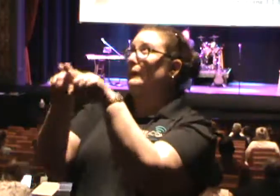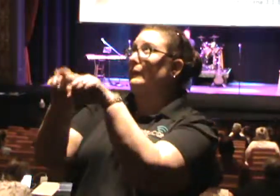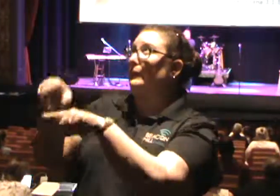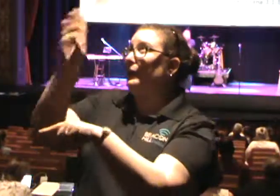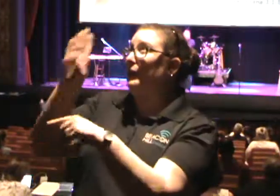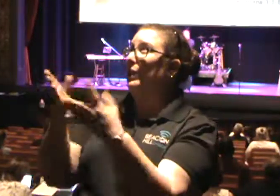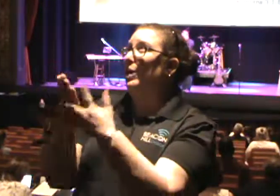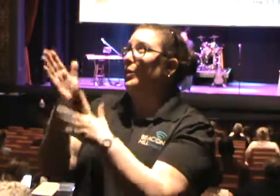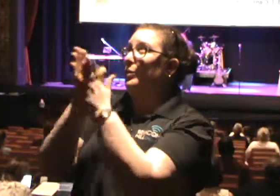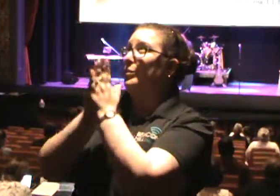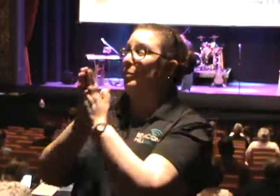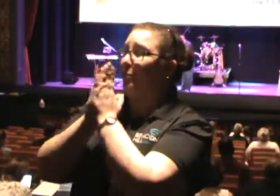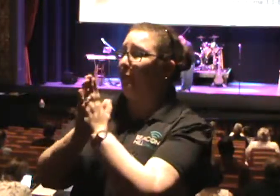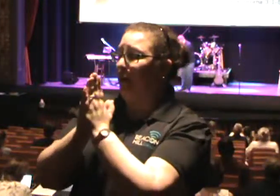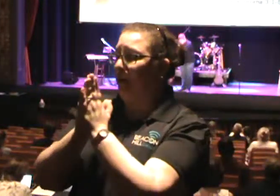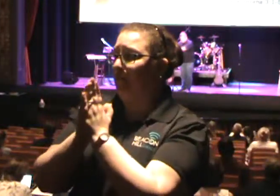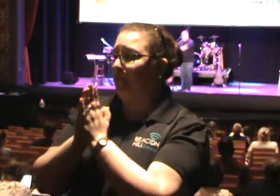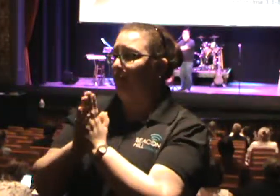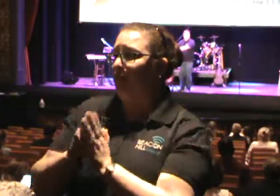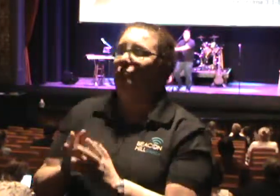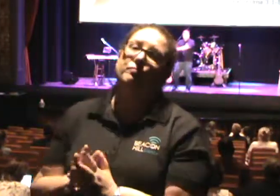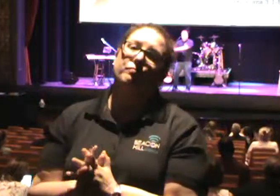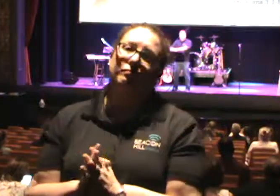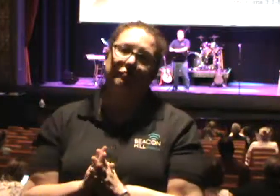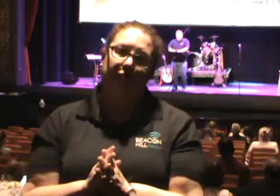prayer. And they want to see it in effect.